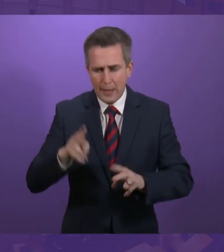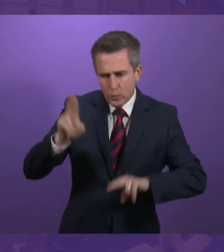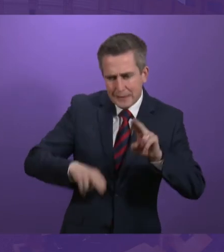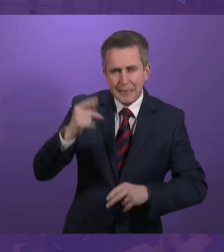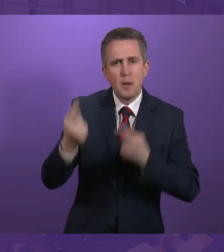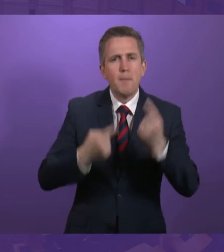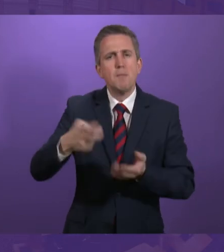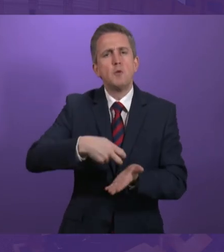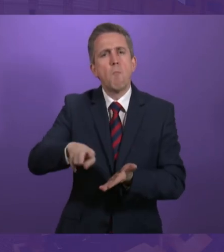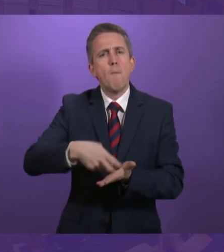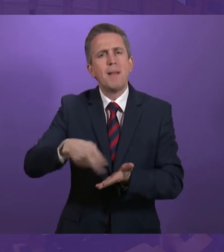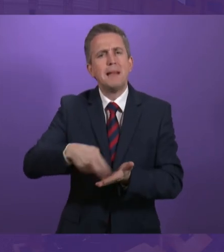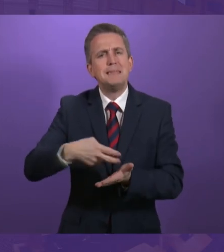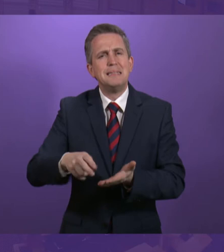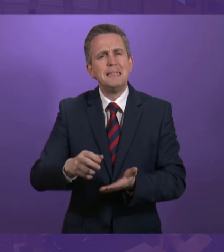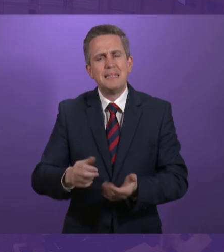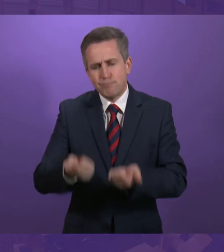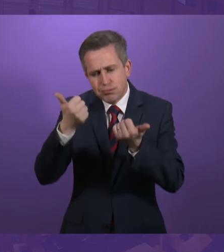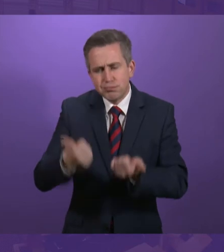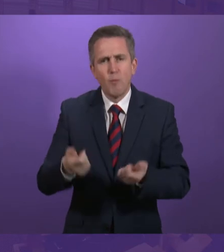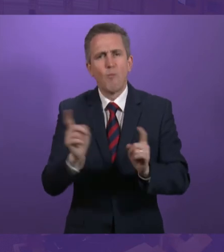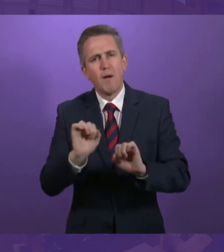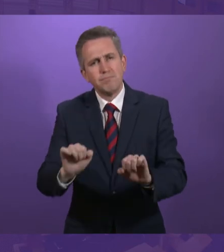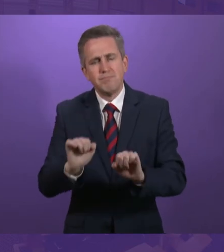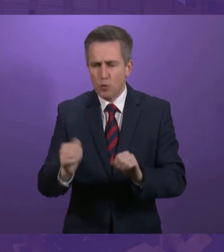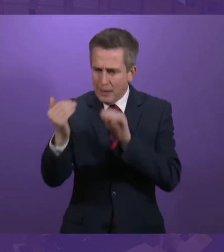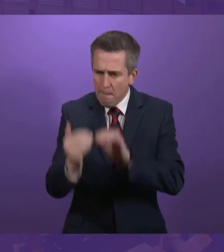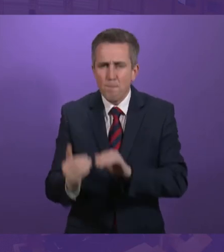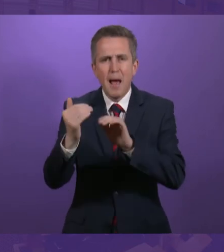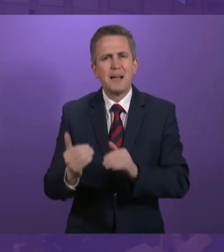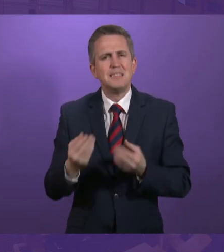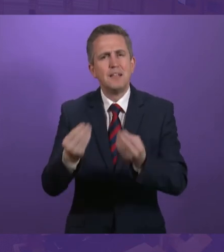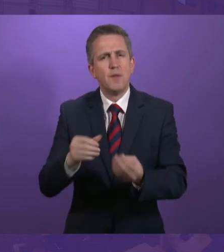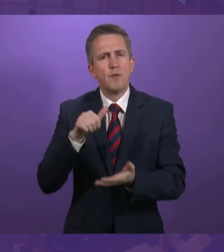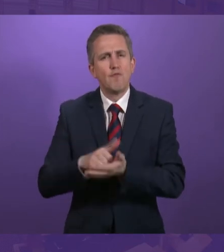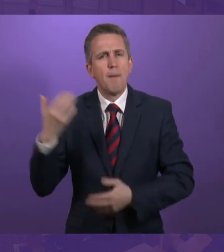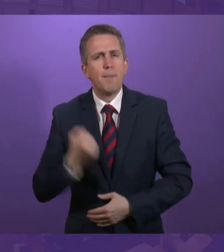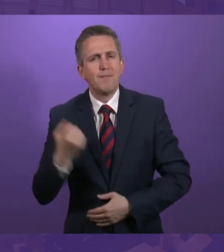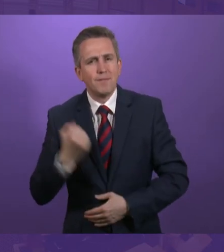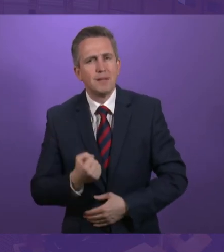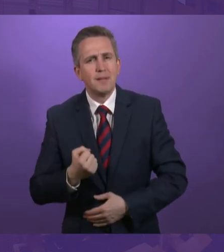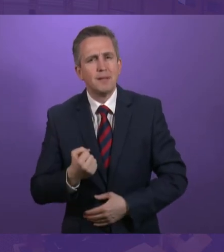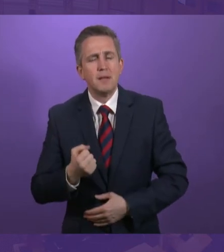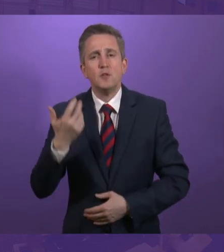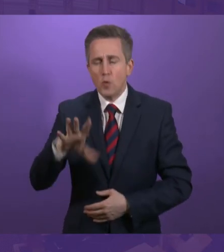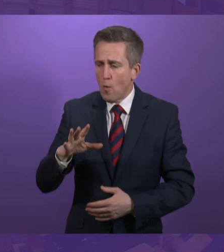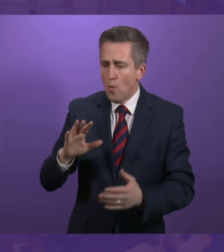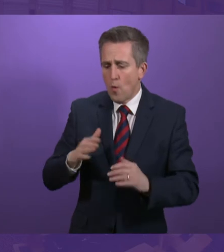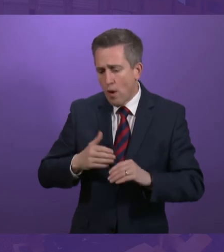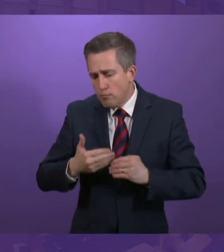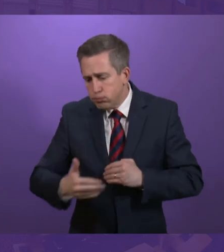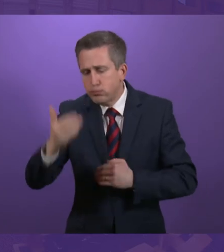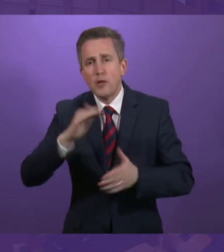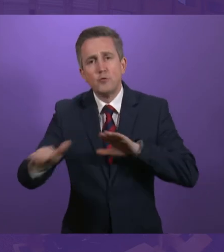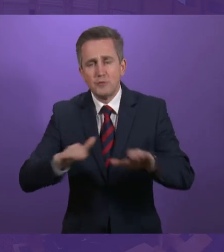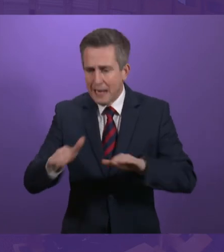needs and ensure that people get the best benefits that they are entitled to. So we want to get that right. And we'll be working with stakeholders and clients in the consultation